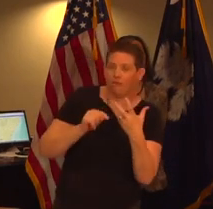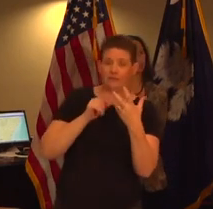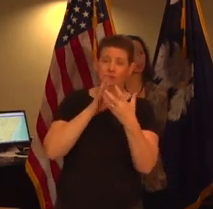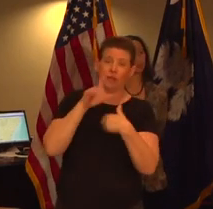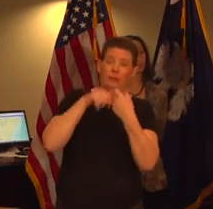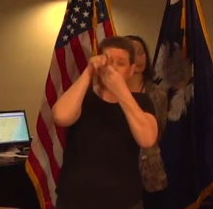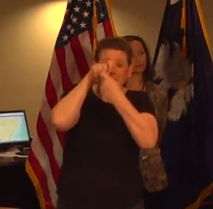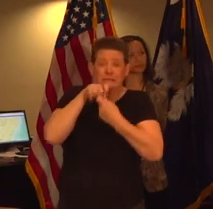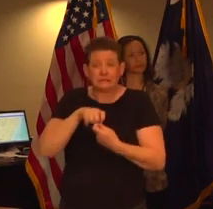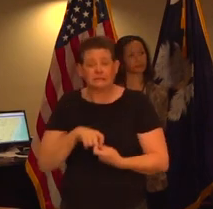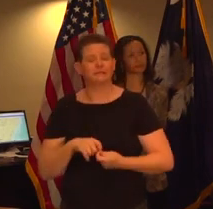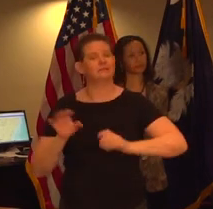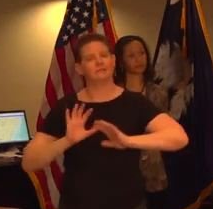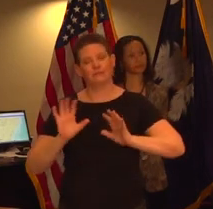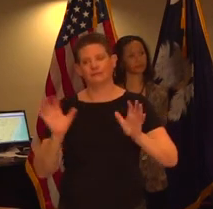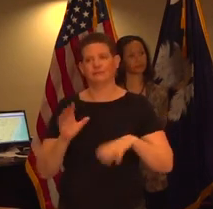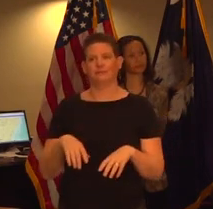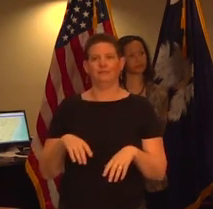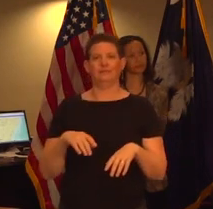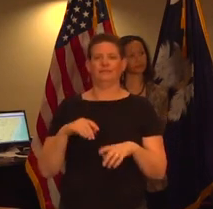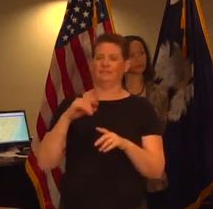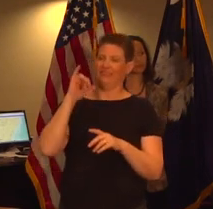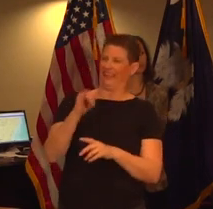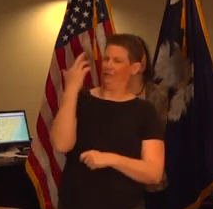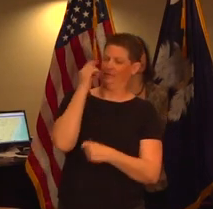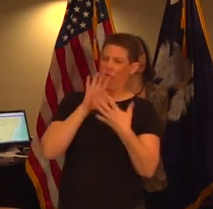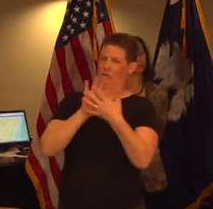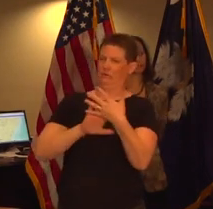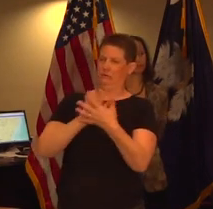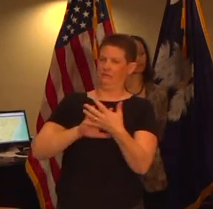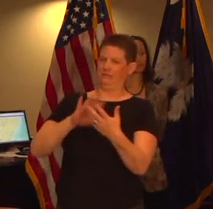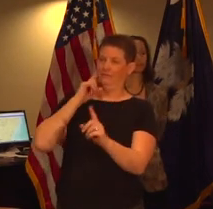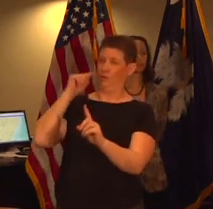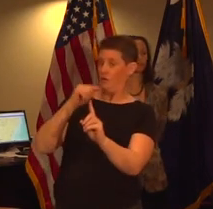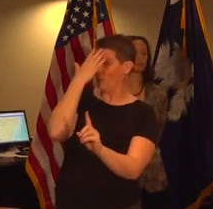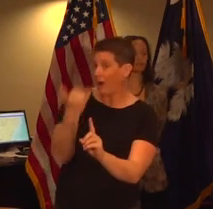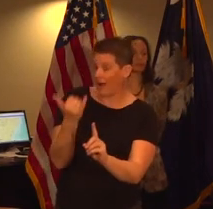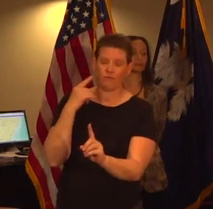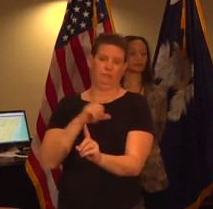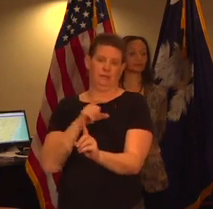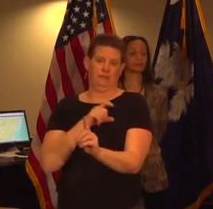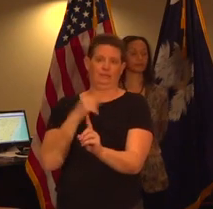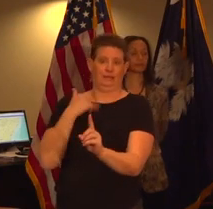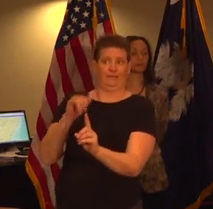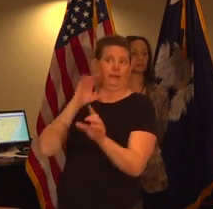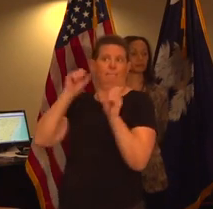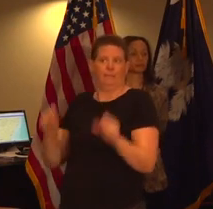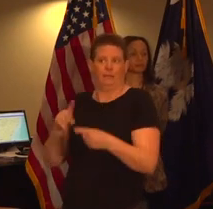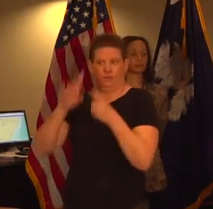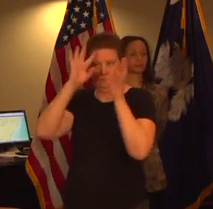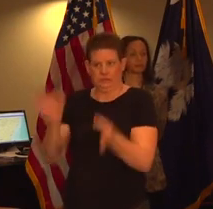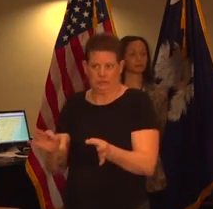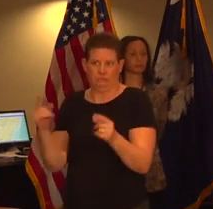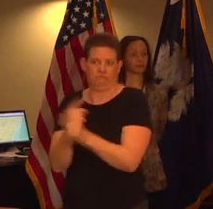in or anything out and that is on purpose to give the law enforcement authorities the ability to make the proper